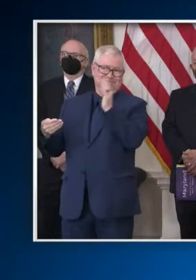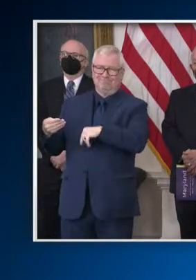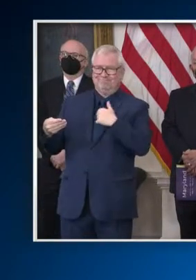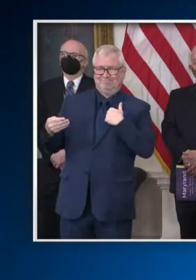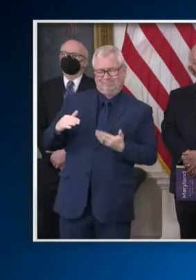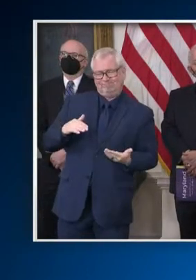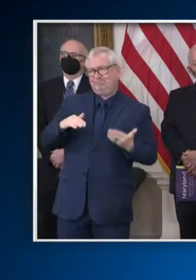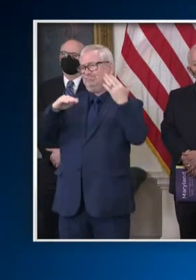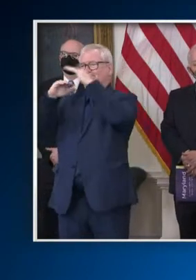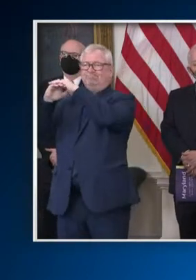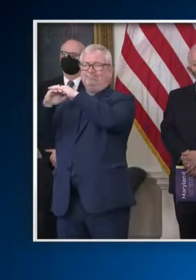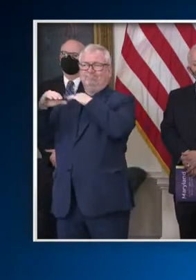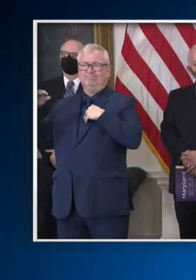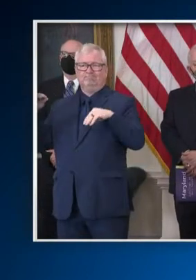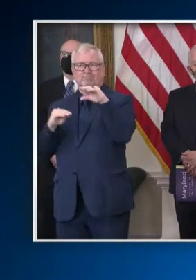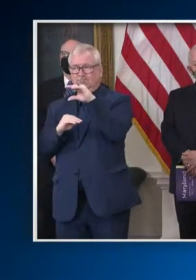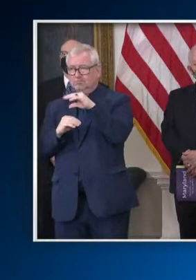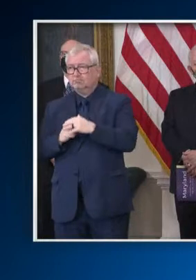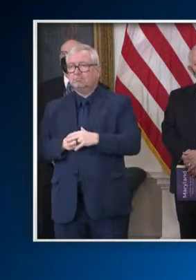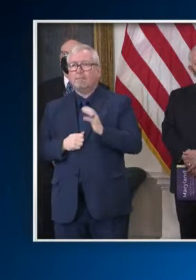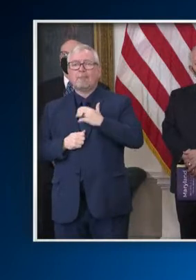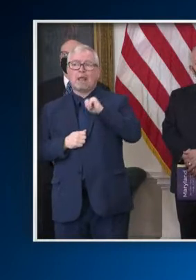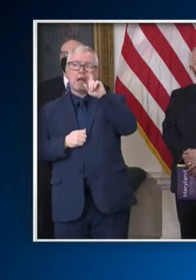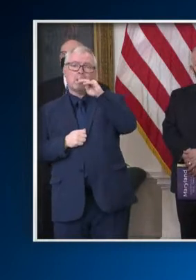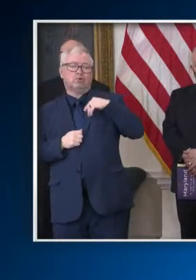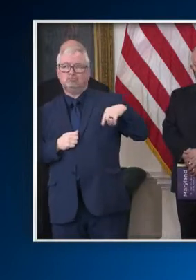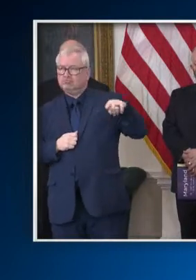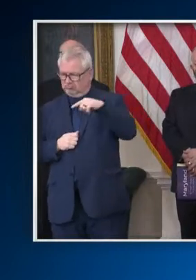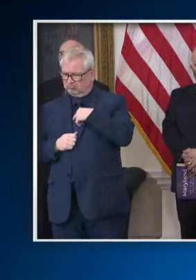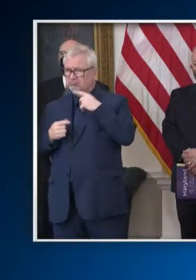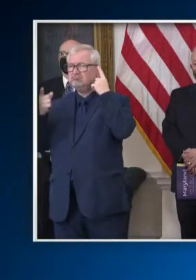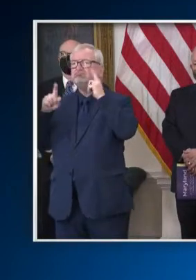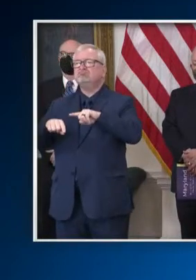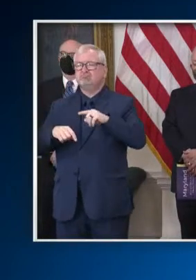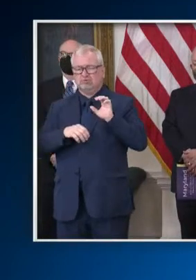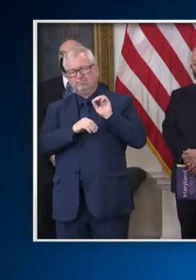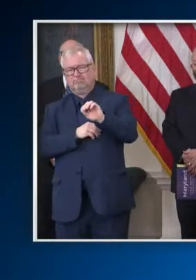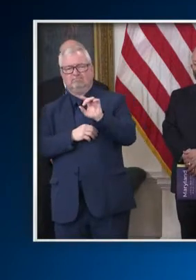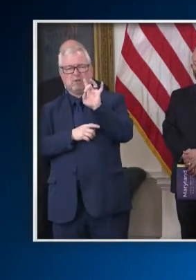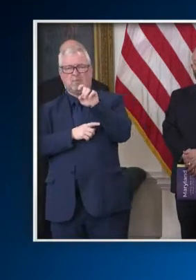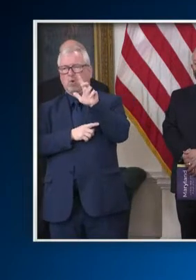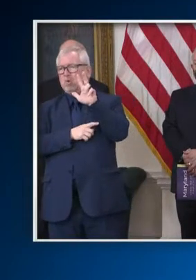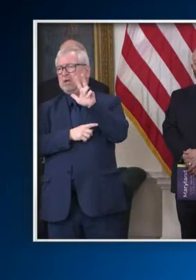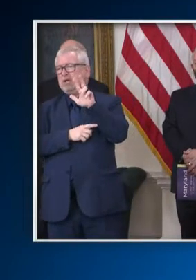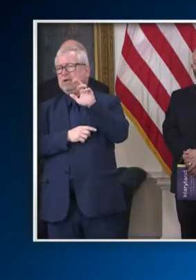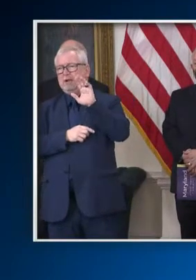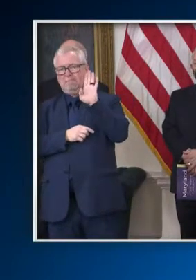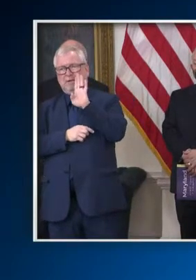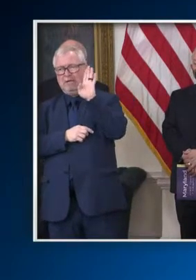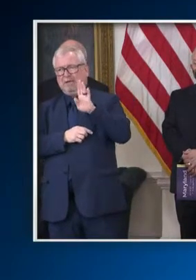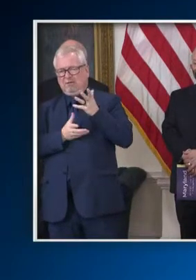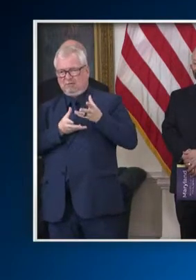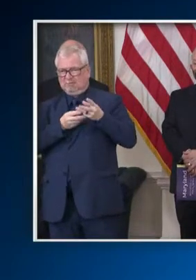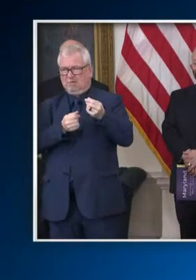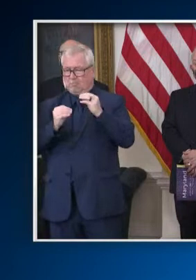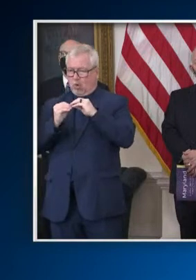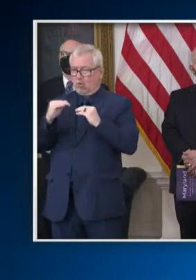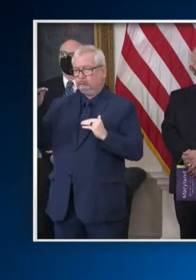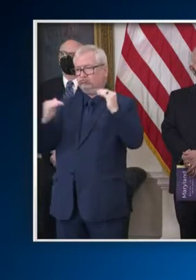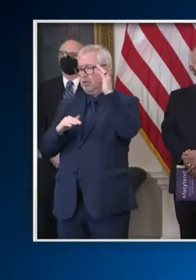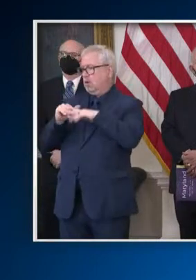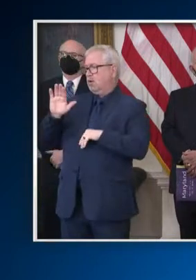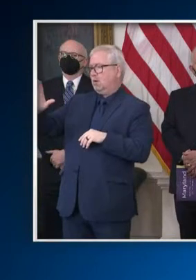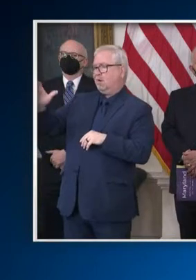invested $723 million more than the legislature's statutory K-12 mandates